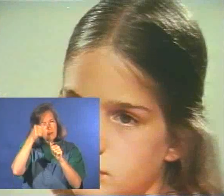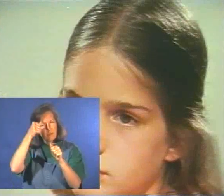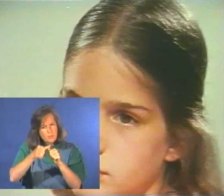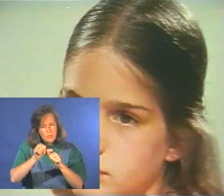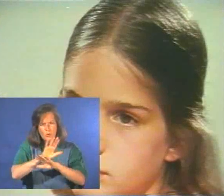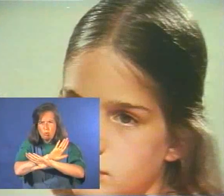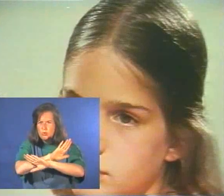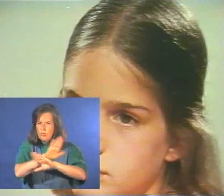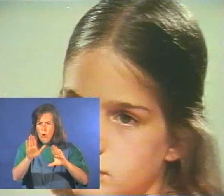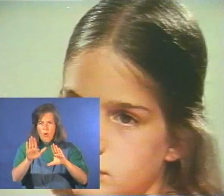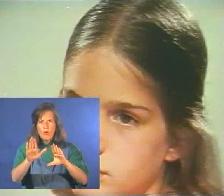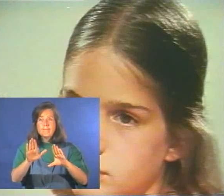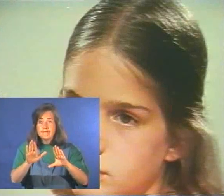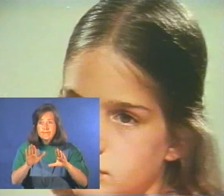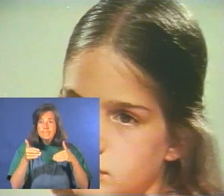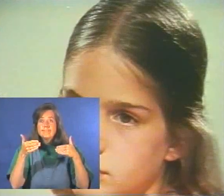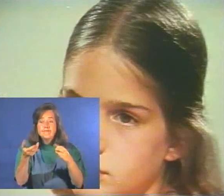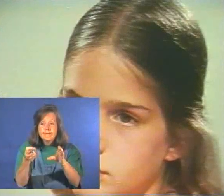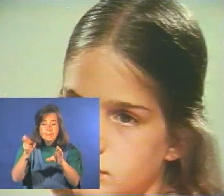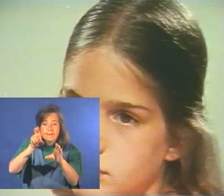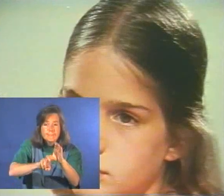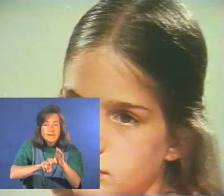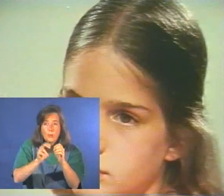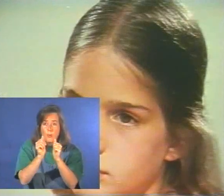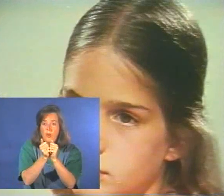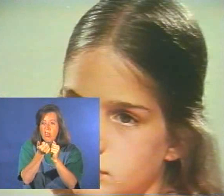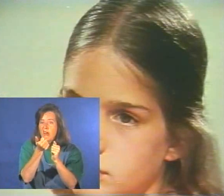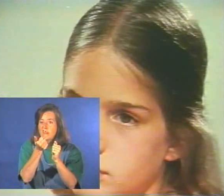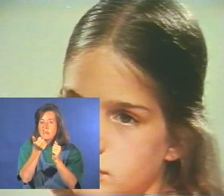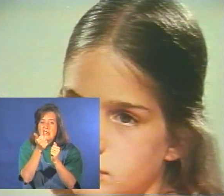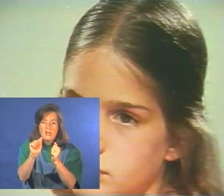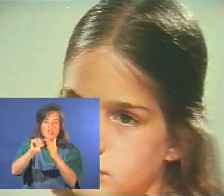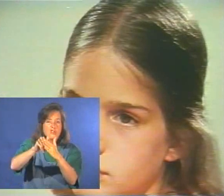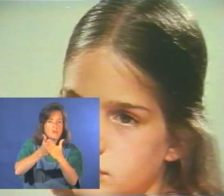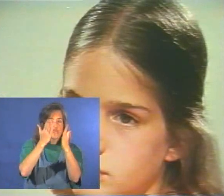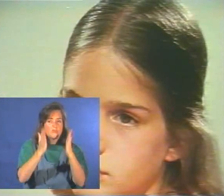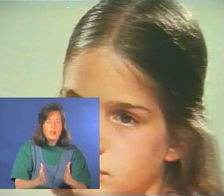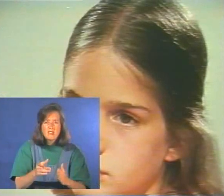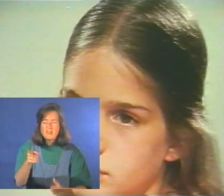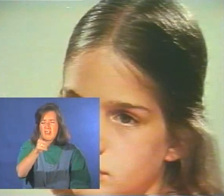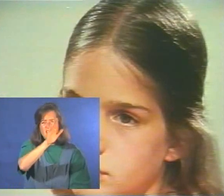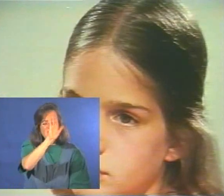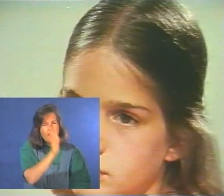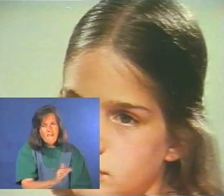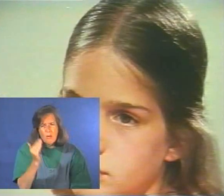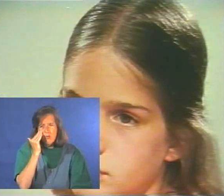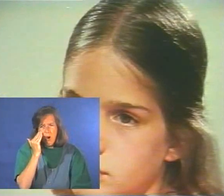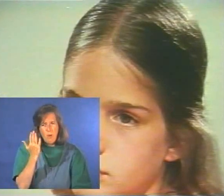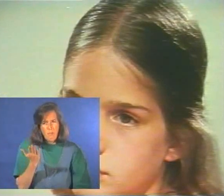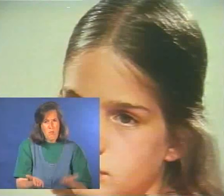Remember, do not ride anywhere with a stranger. You never